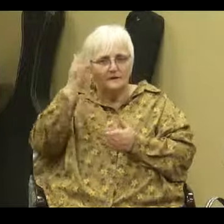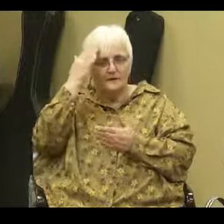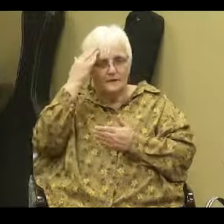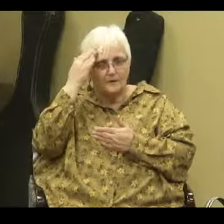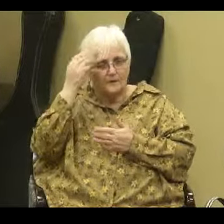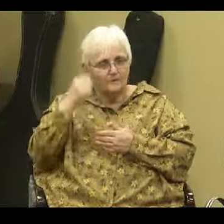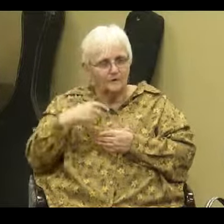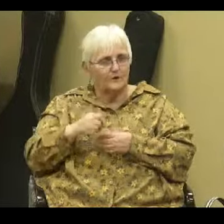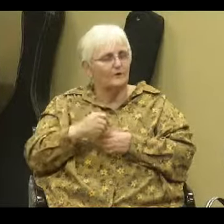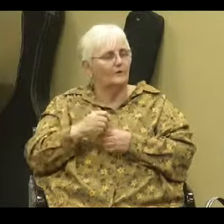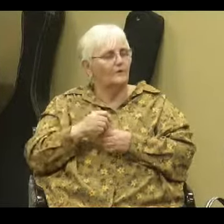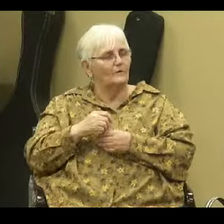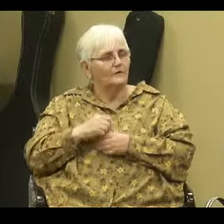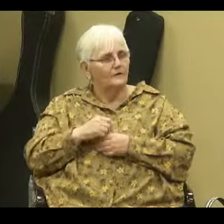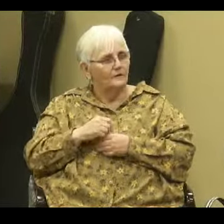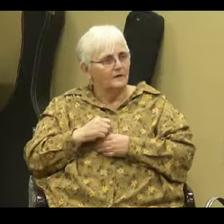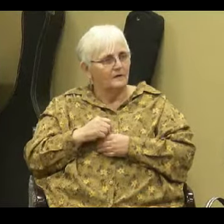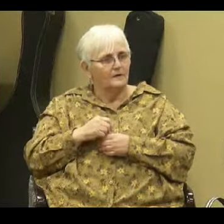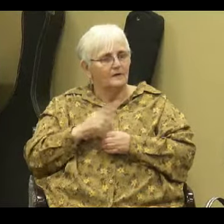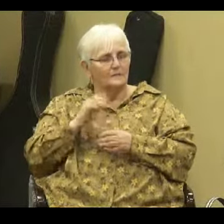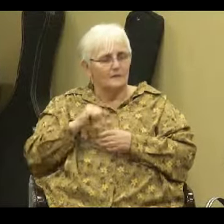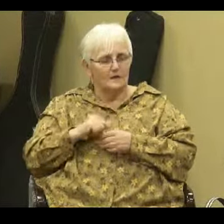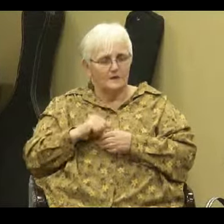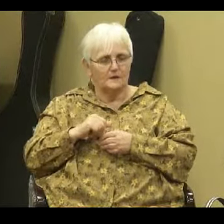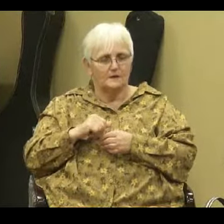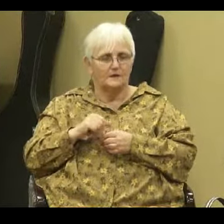don't don't don't don't don't be a convenient Christian